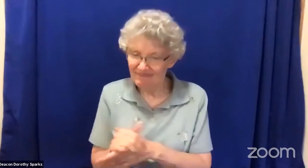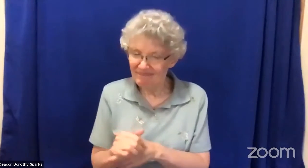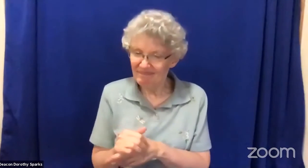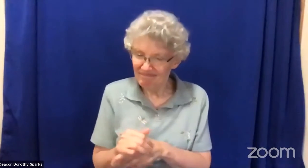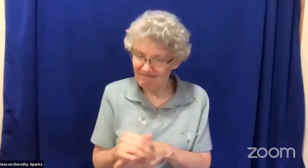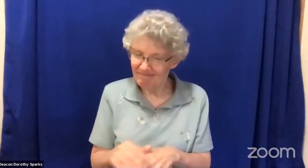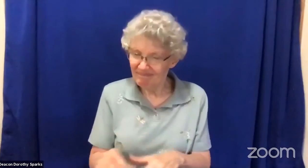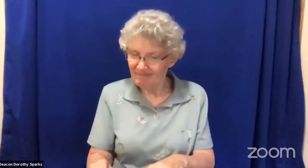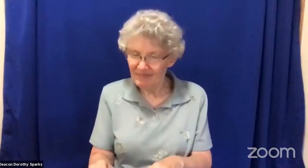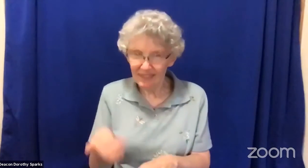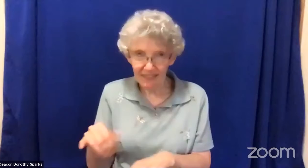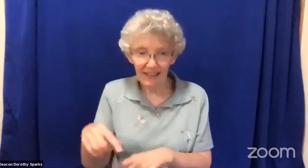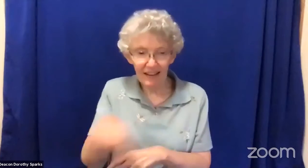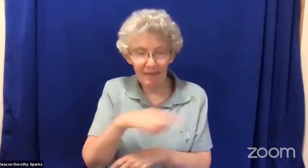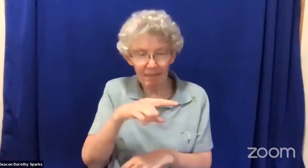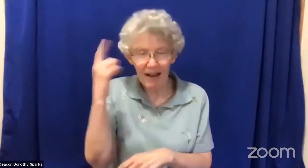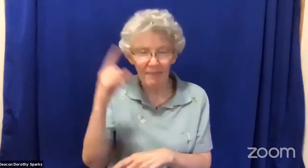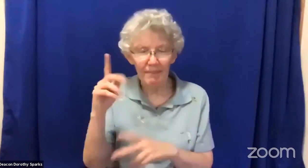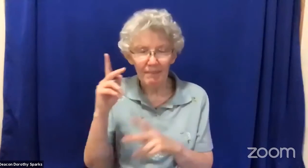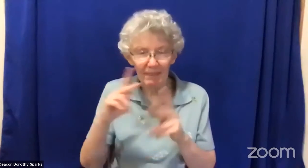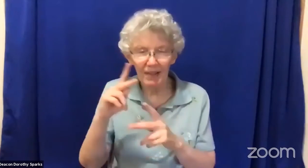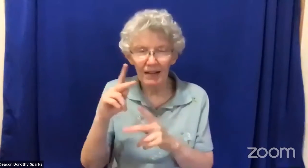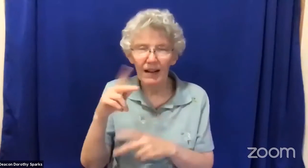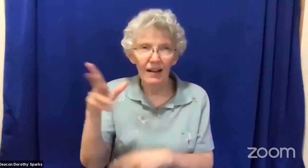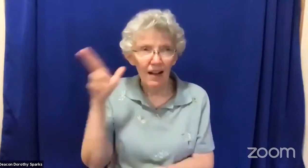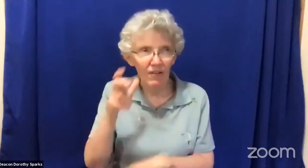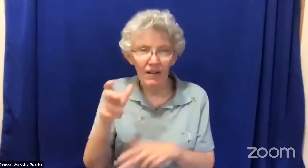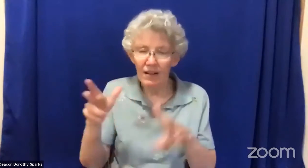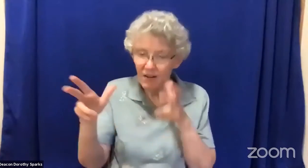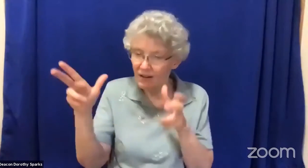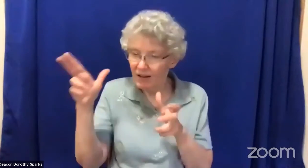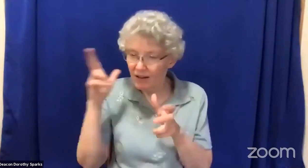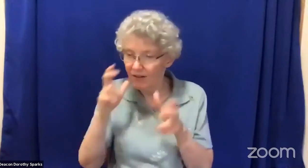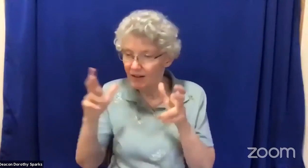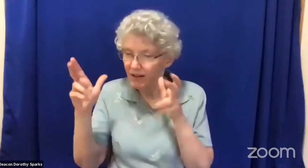the life of a black person as their own or equal to their own.